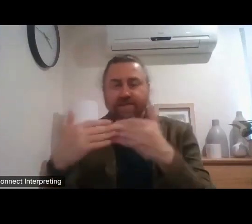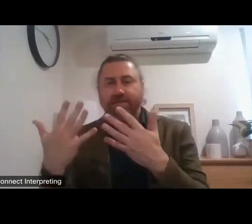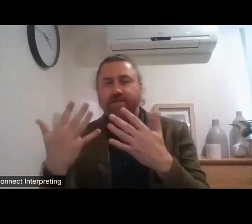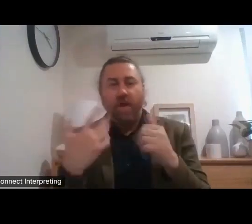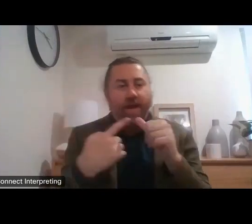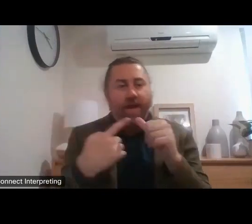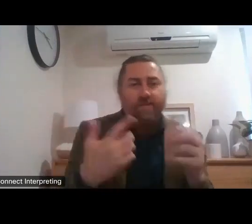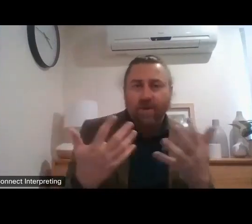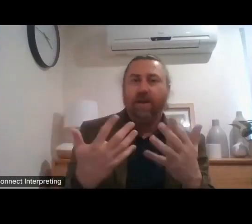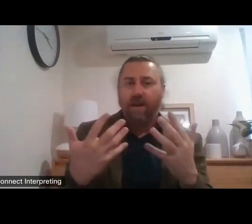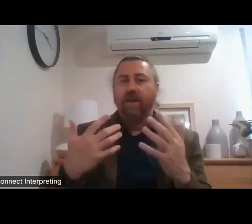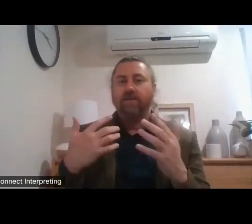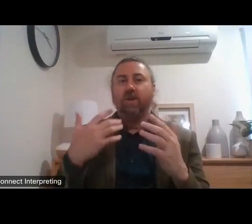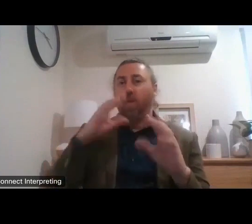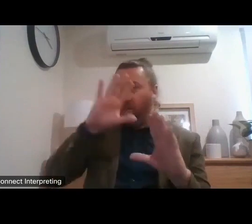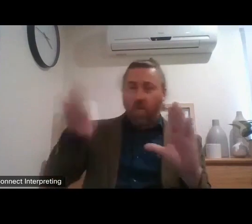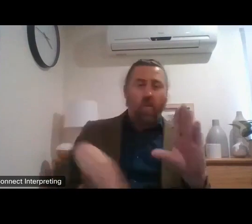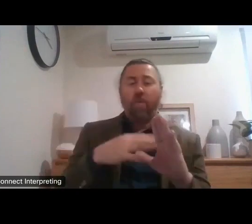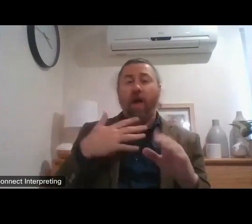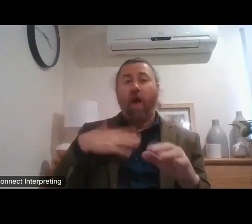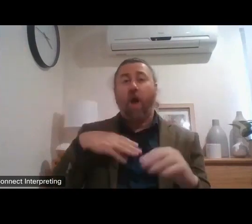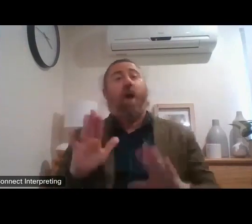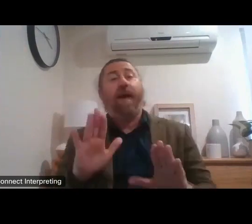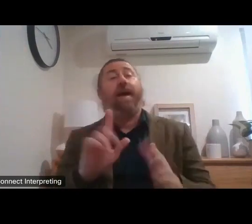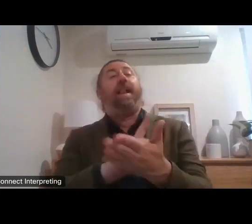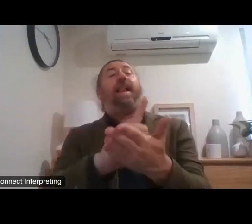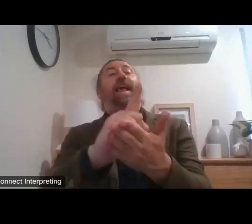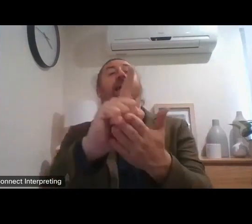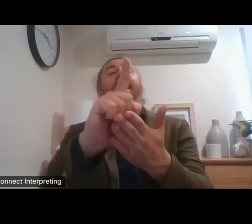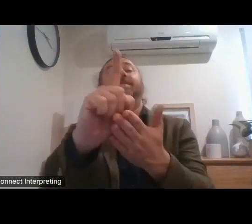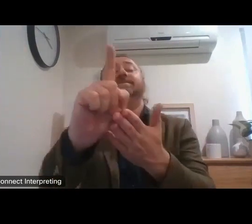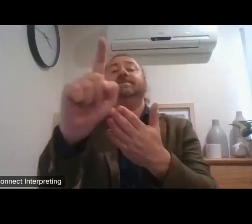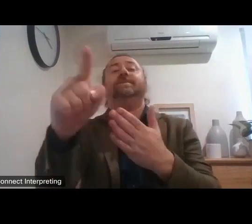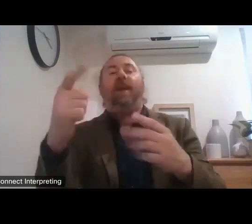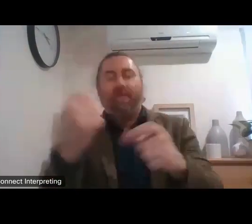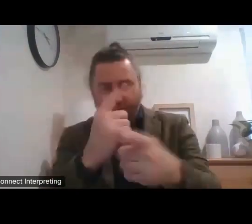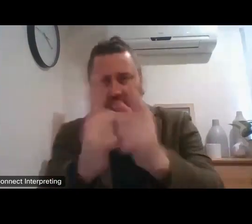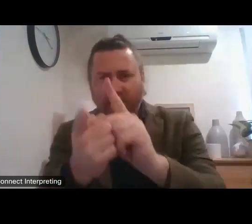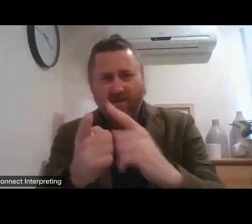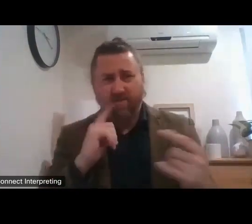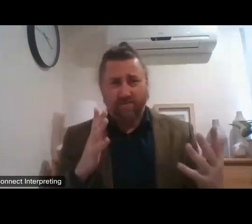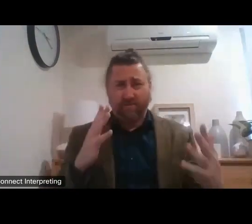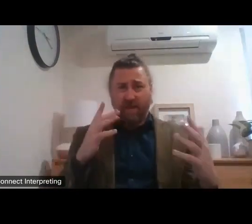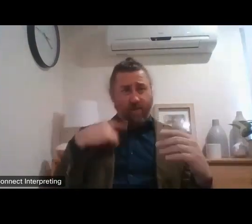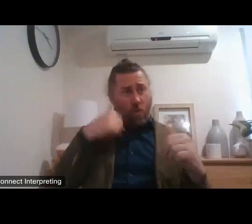consensus emerge we don't have to wait 12 months to change some of the things which really frustrate people in the scheme.